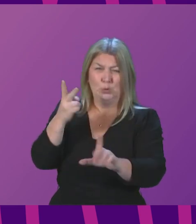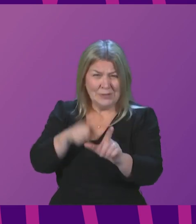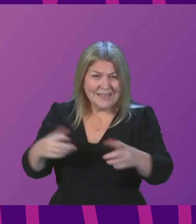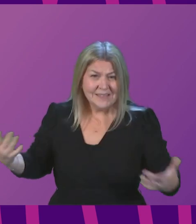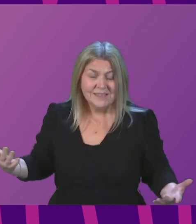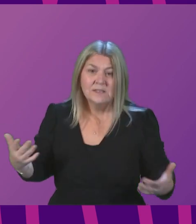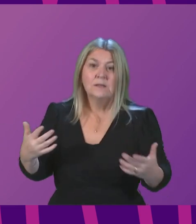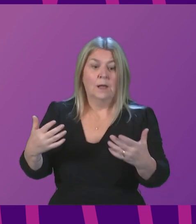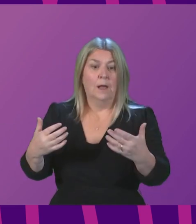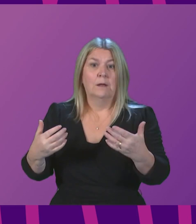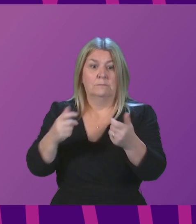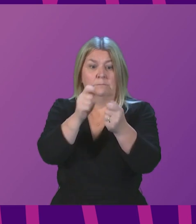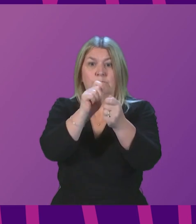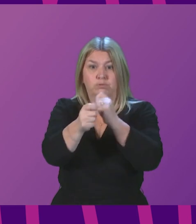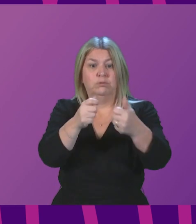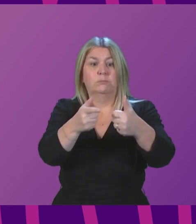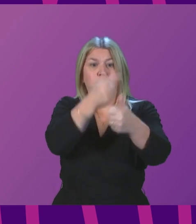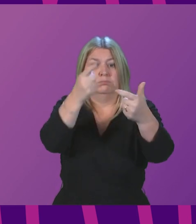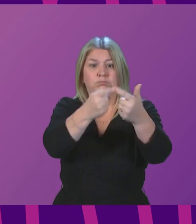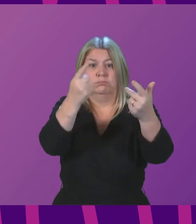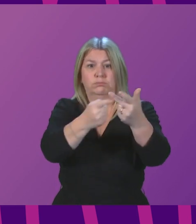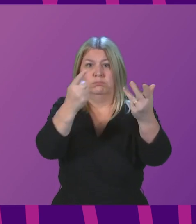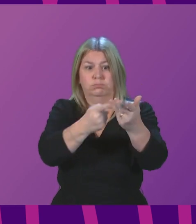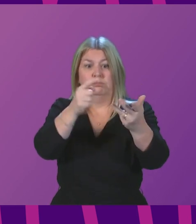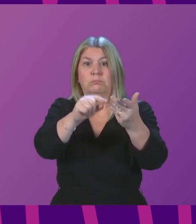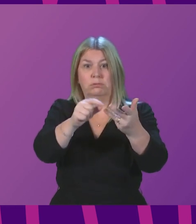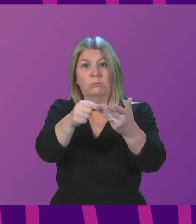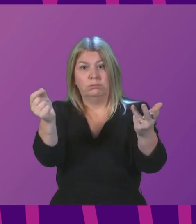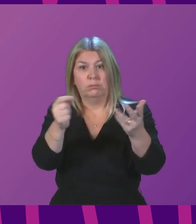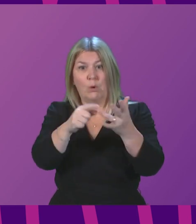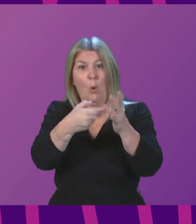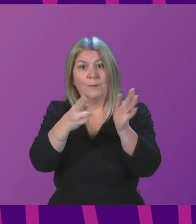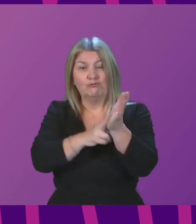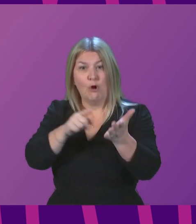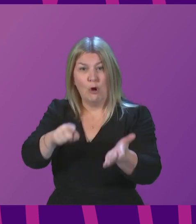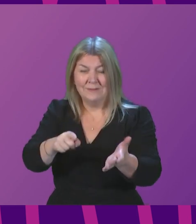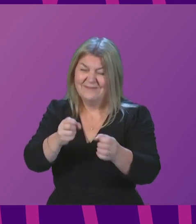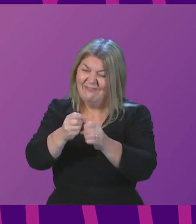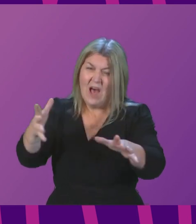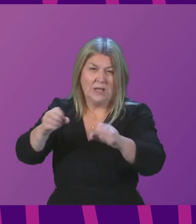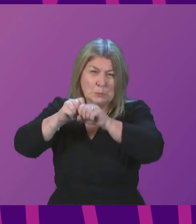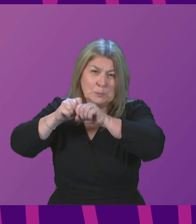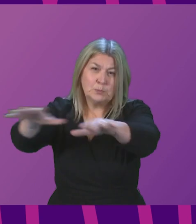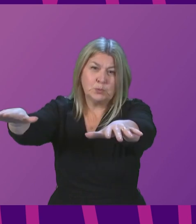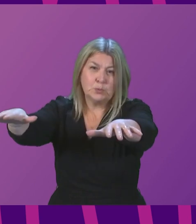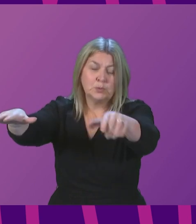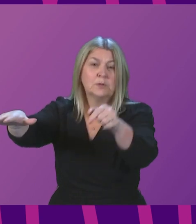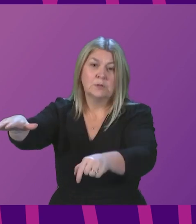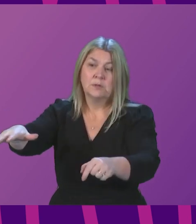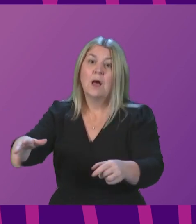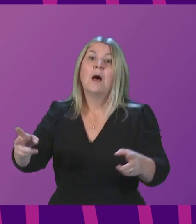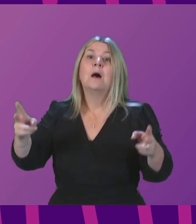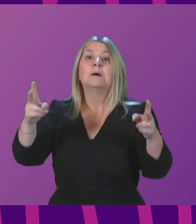variant of the virus that is spreading faster than anything that we have experienced so far. Omicron is doubling